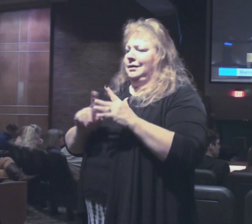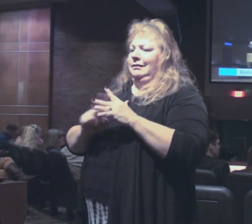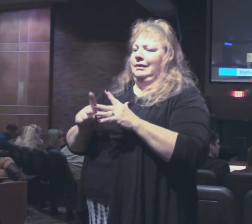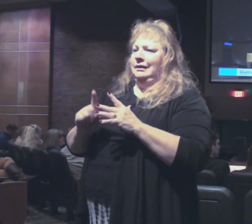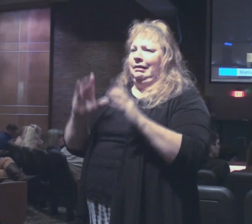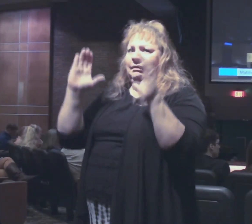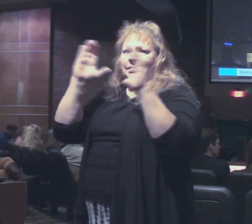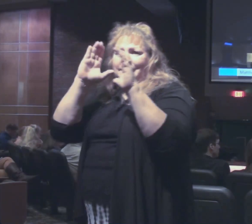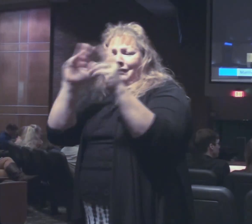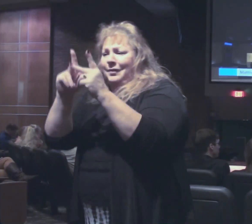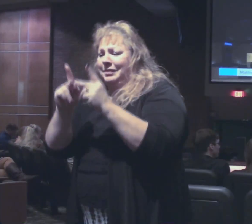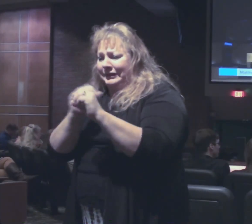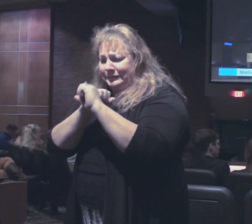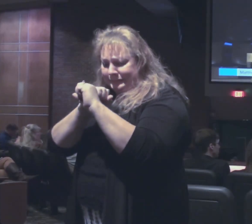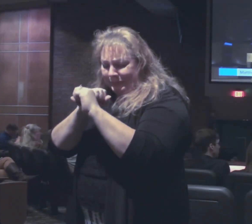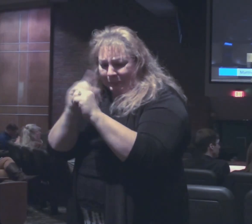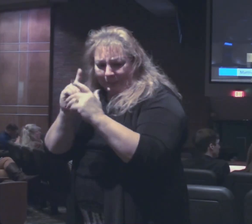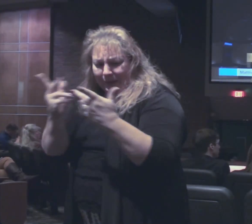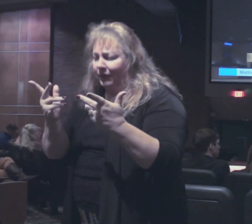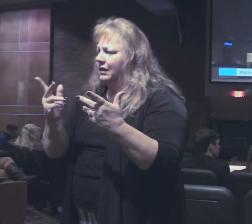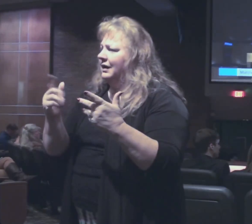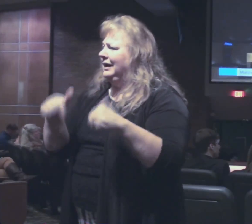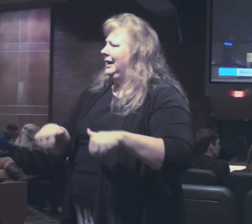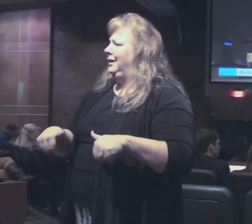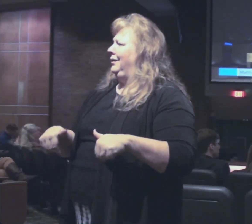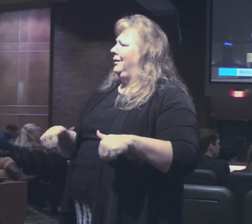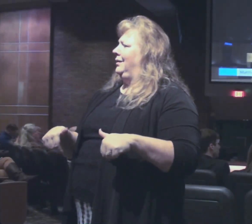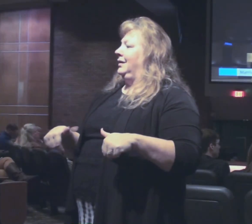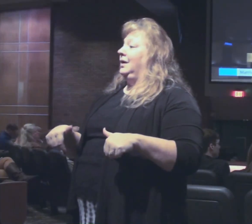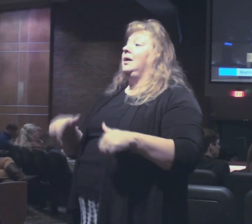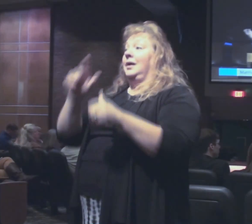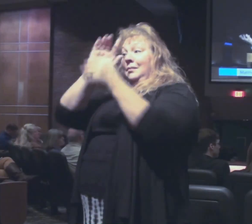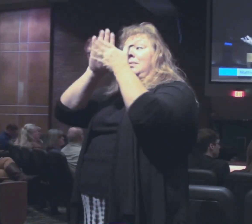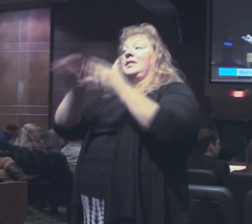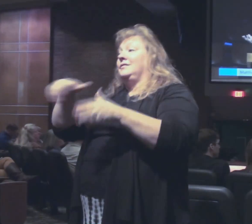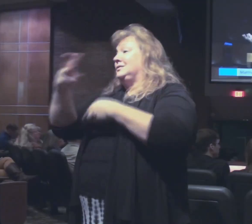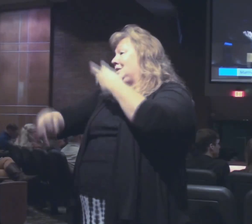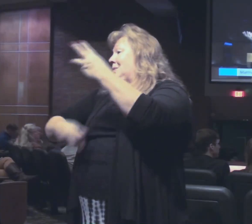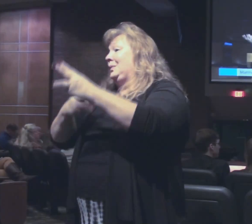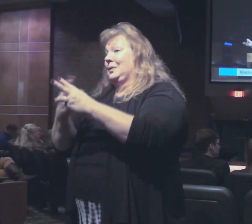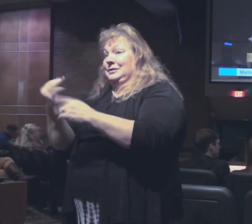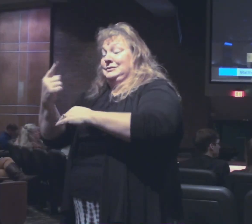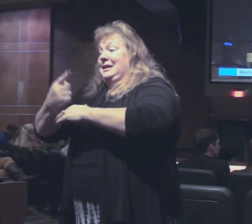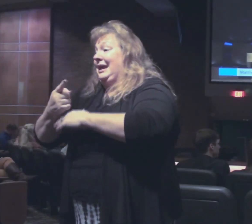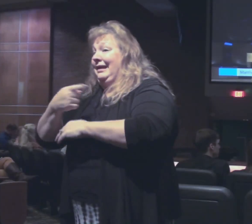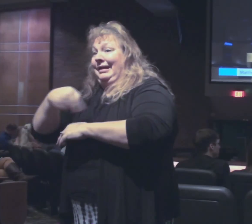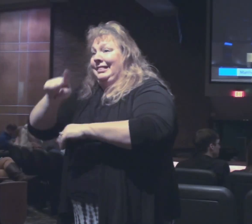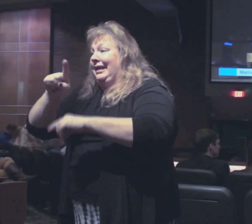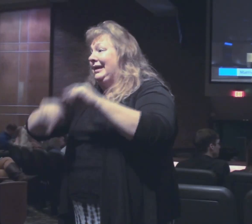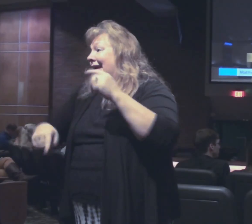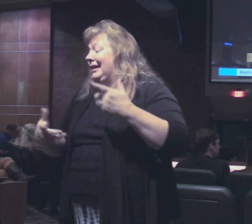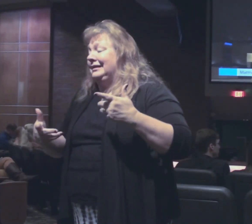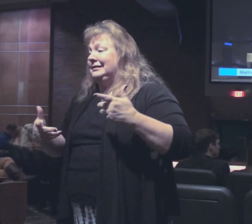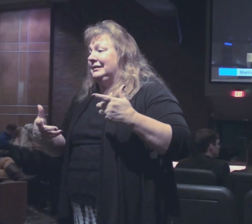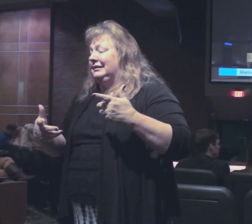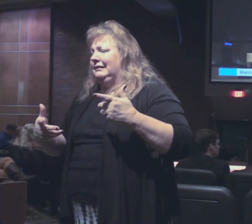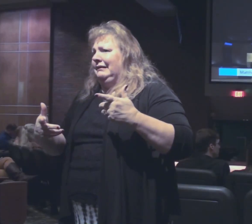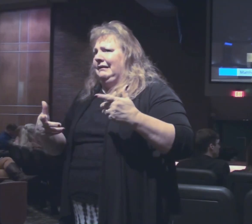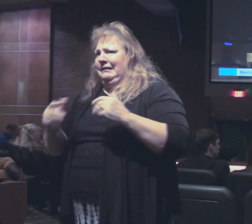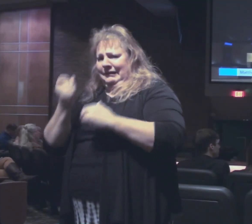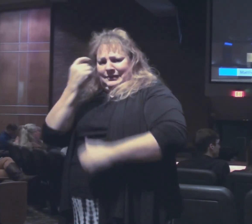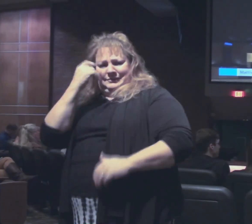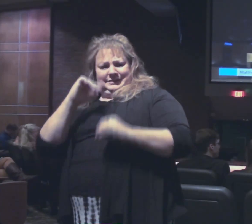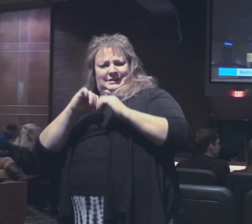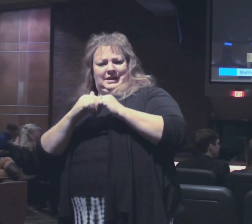trying to find a place of safety. There are believers in the world that can't, you know, conceive of